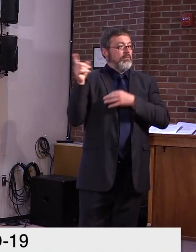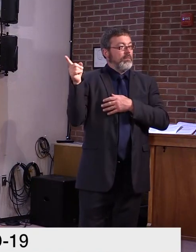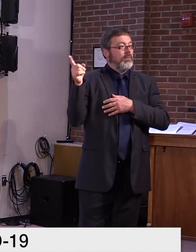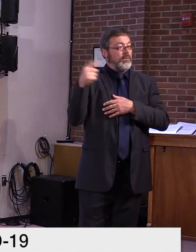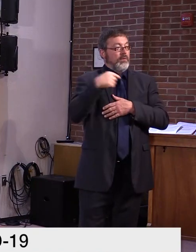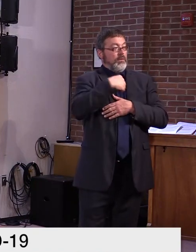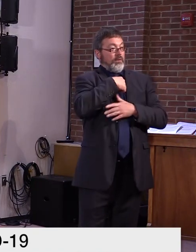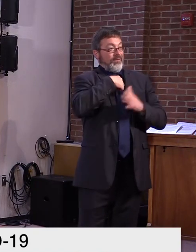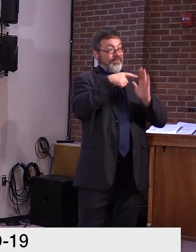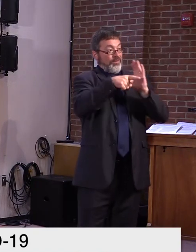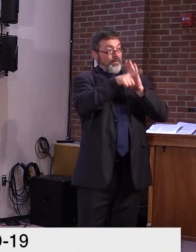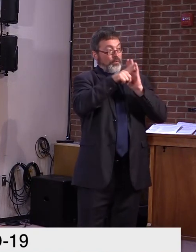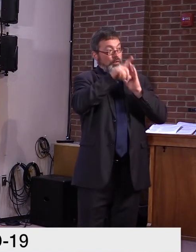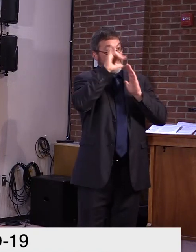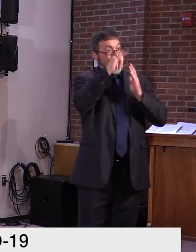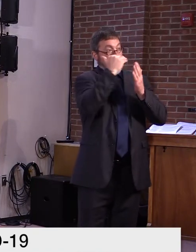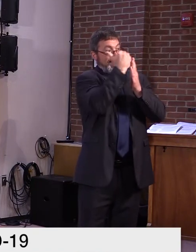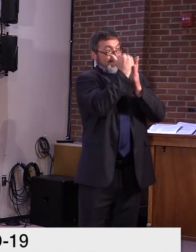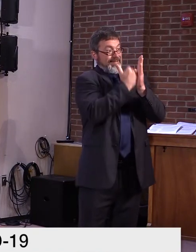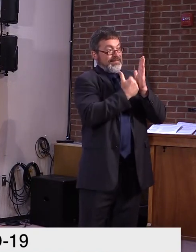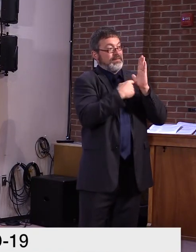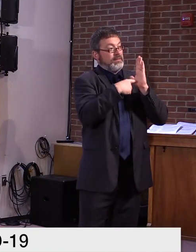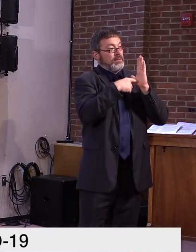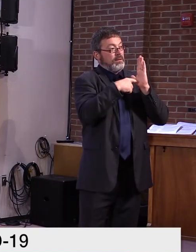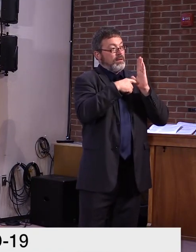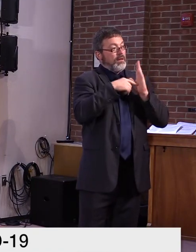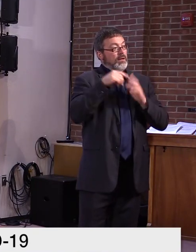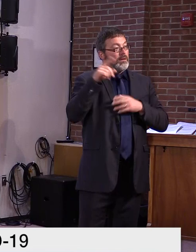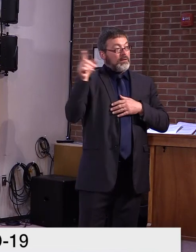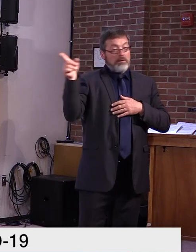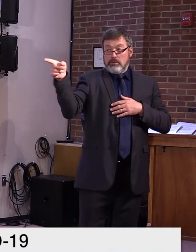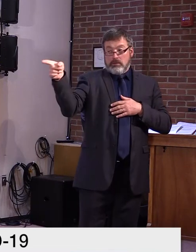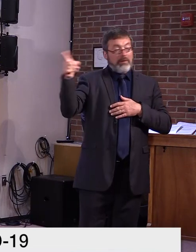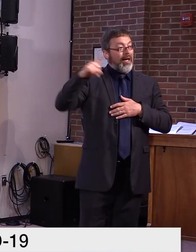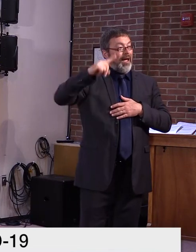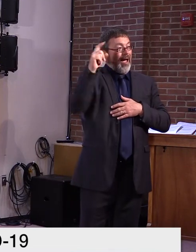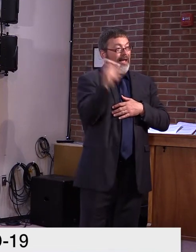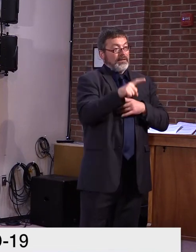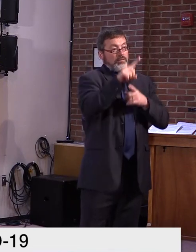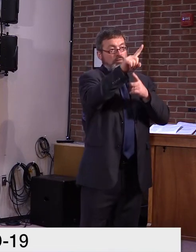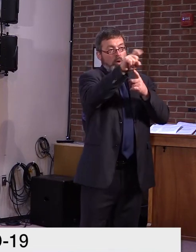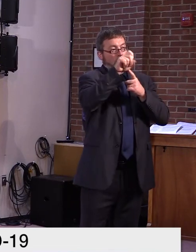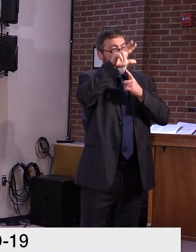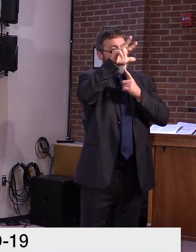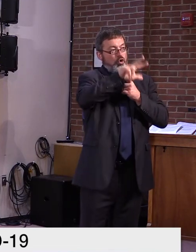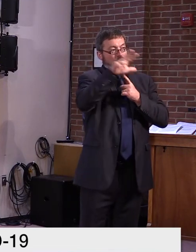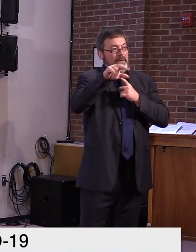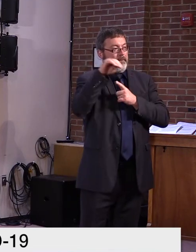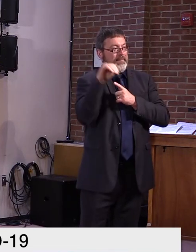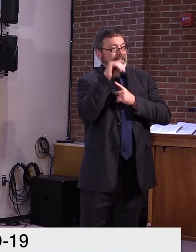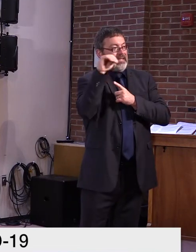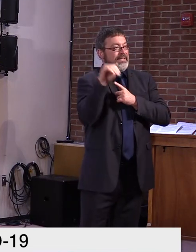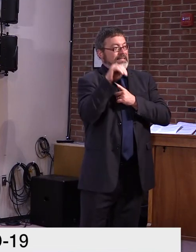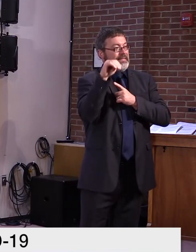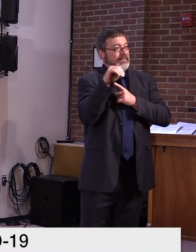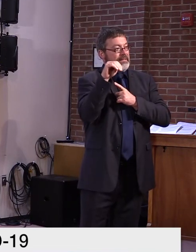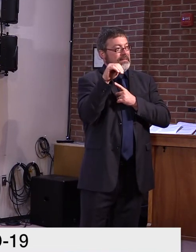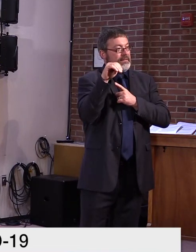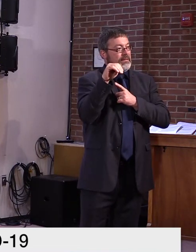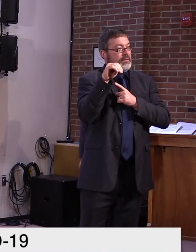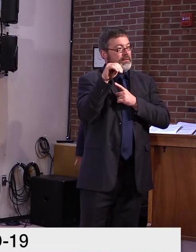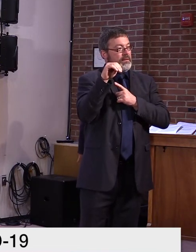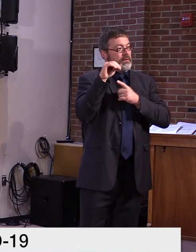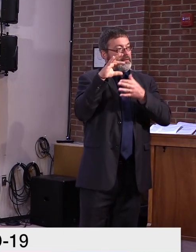um, had asked for 133 million in economic recovery grants for ACCD. Um, and what is